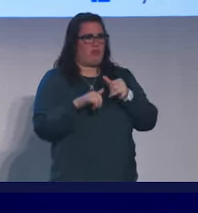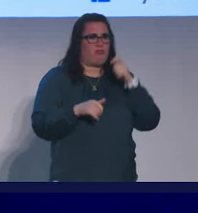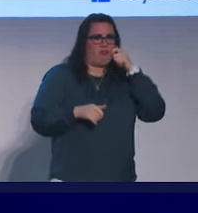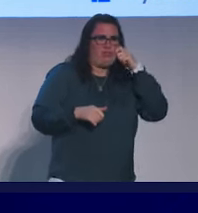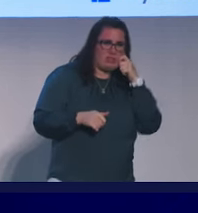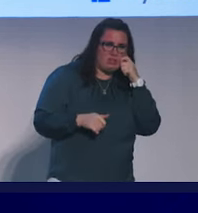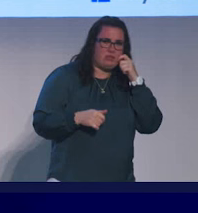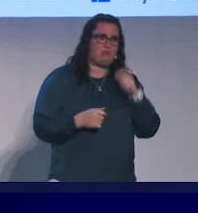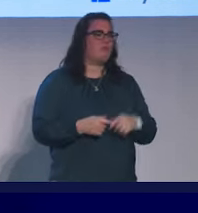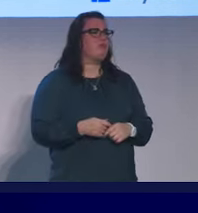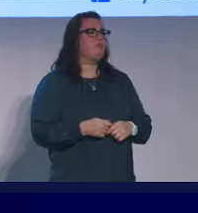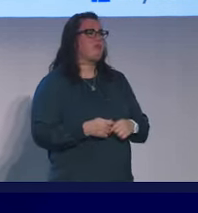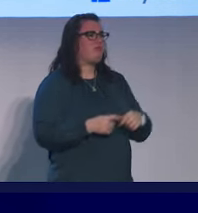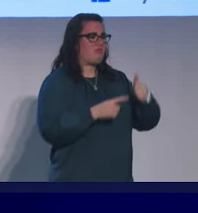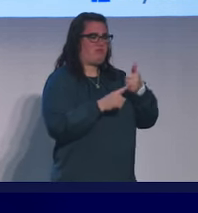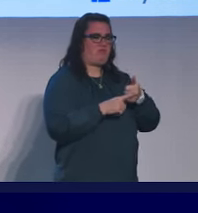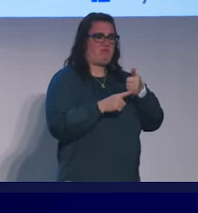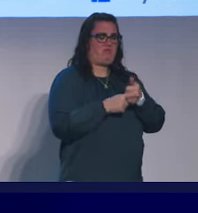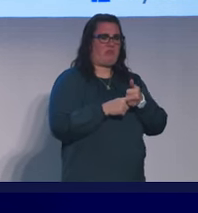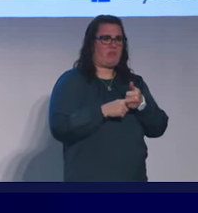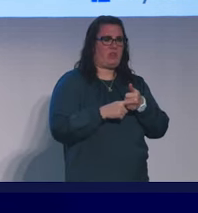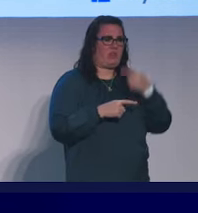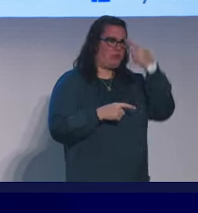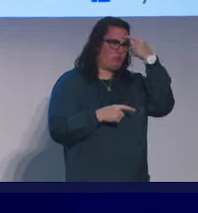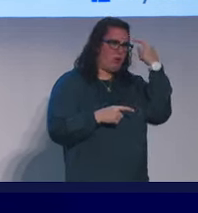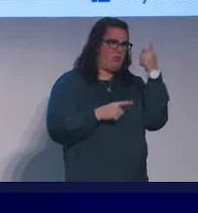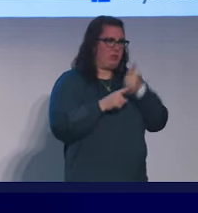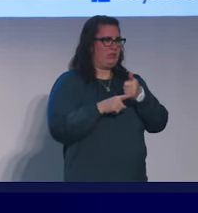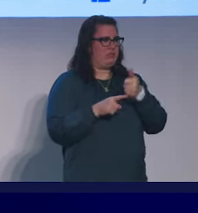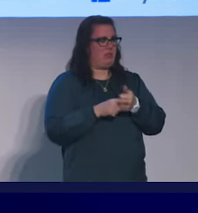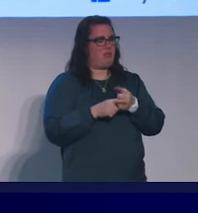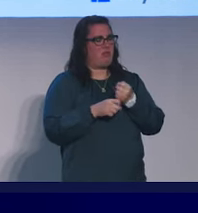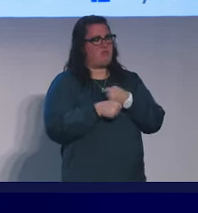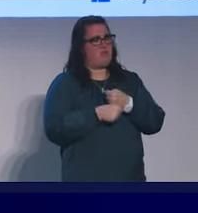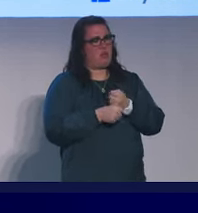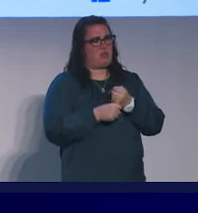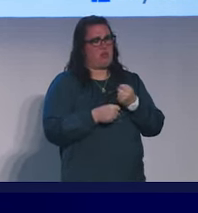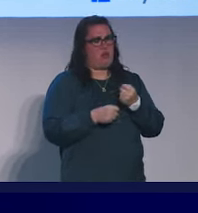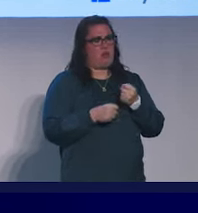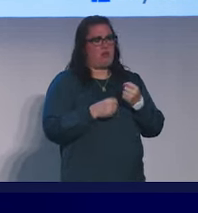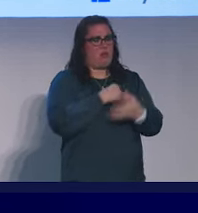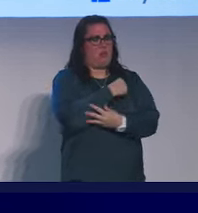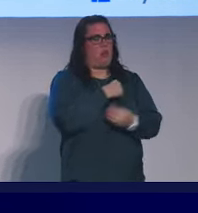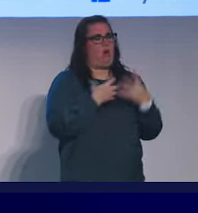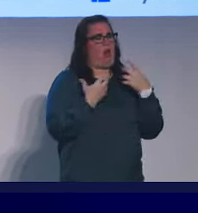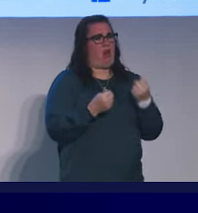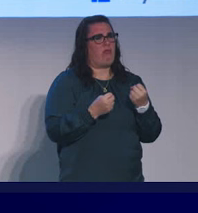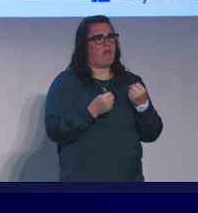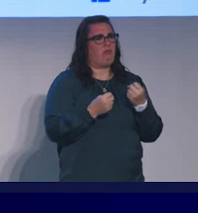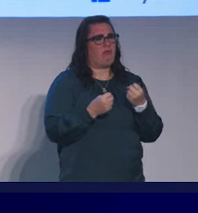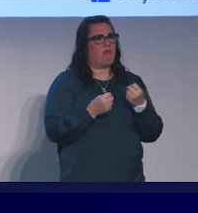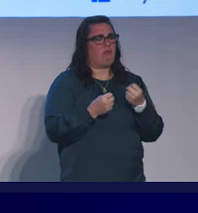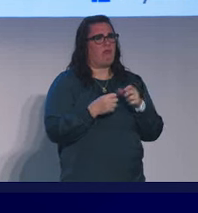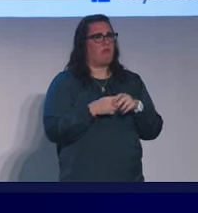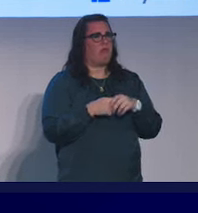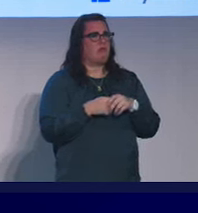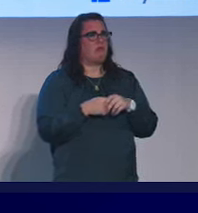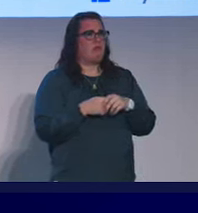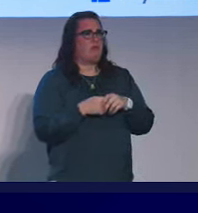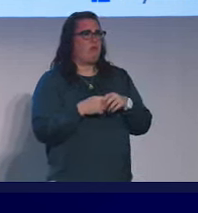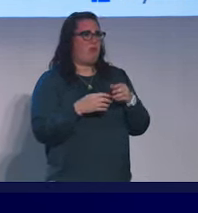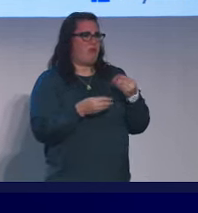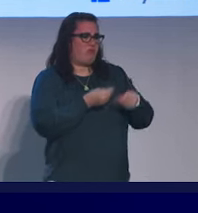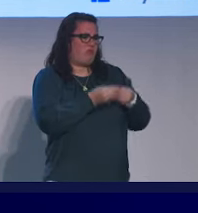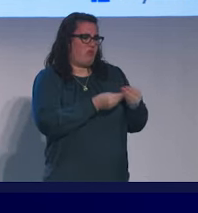as, in itself, a trauma that causes poor health outcomes and that is also transmitted systemically through families.